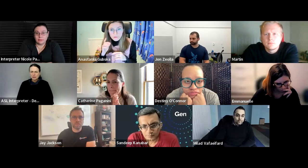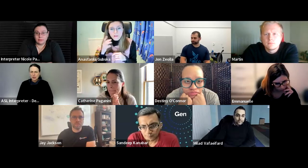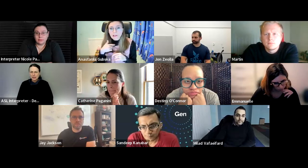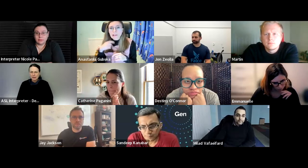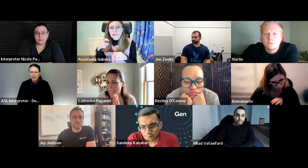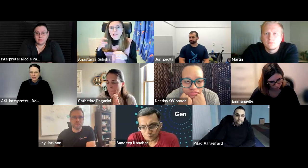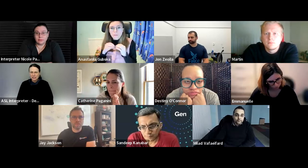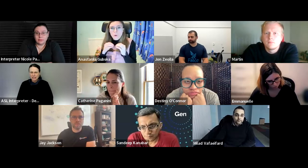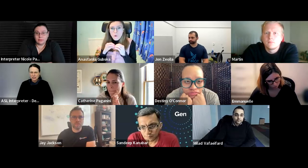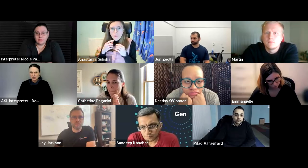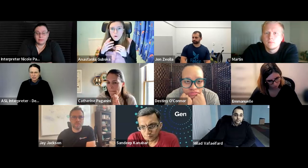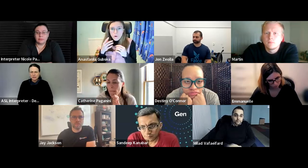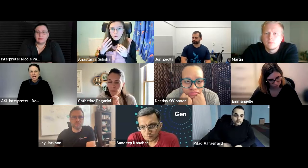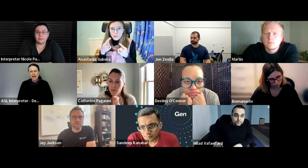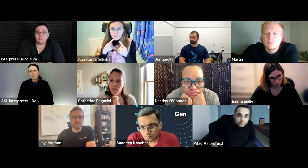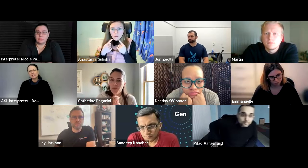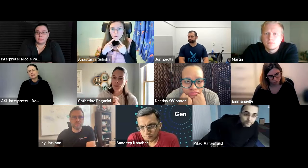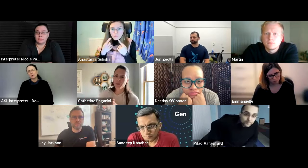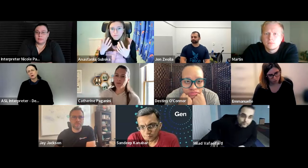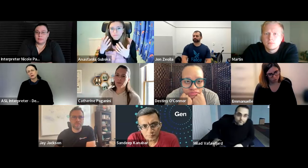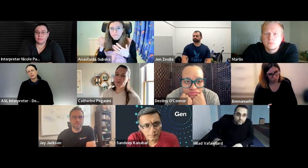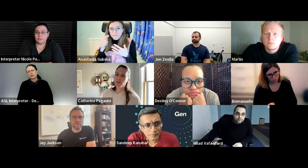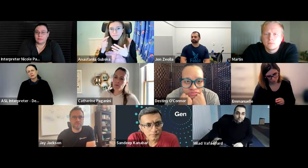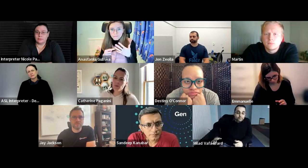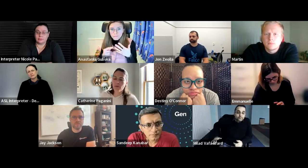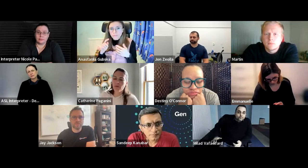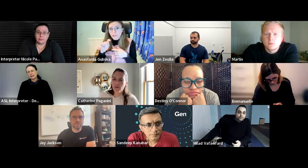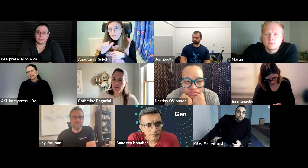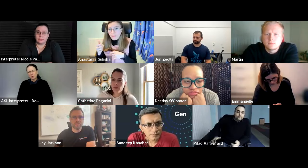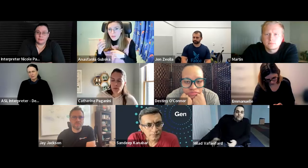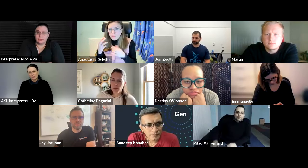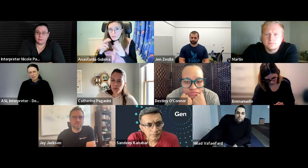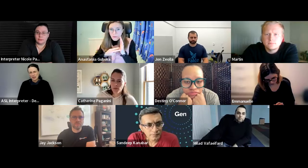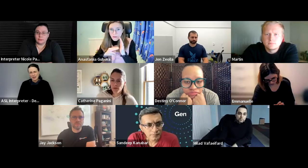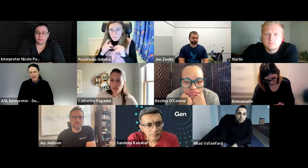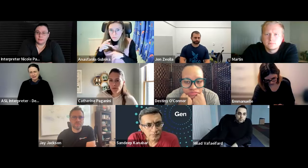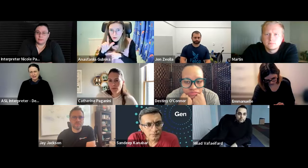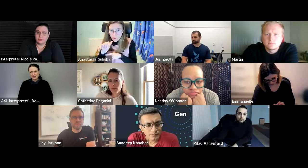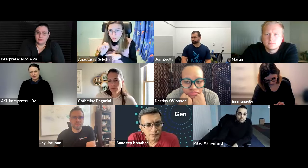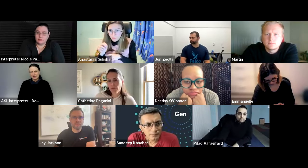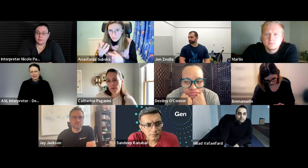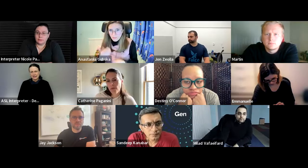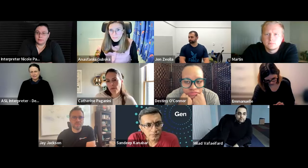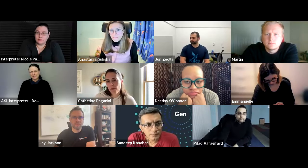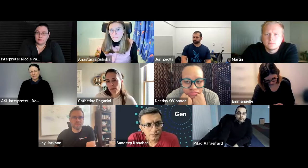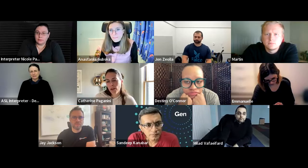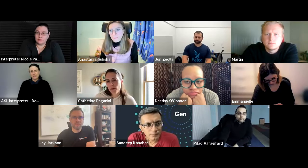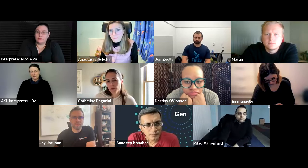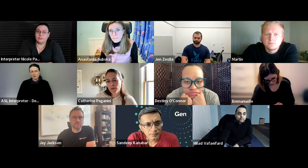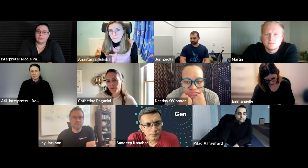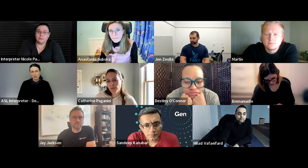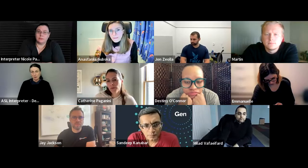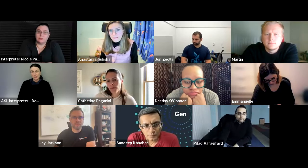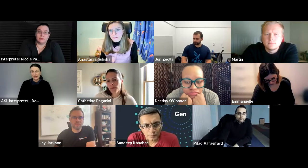you're talking about the educational materials i would need more really more information on that um and